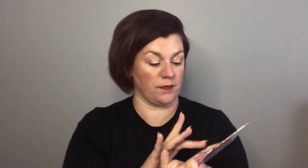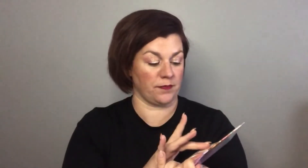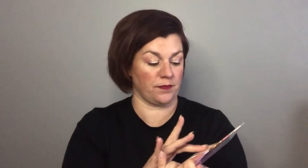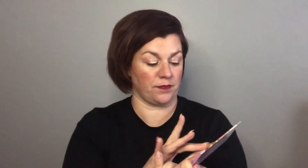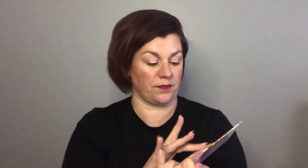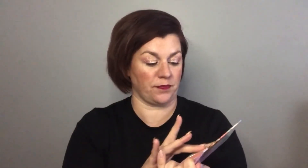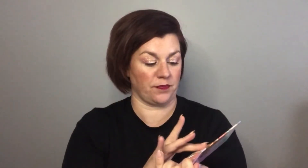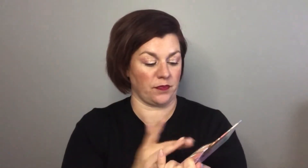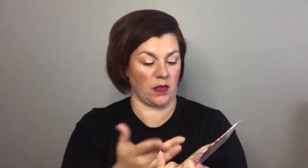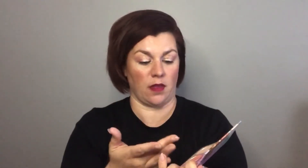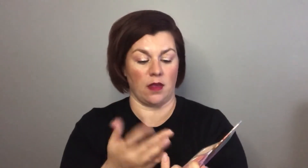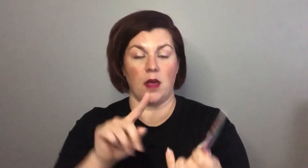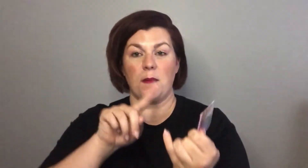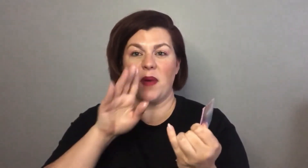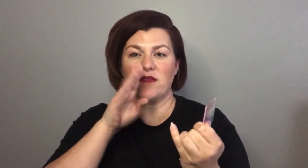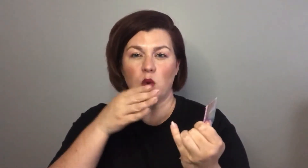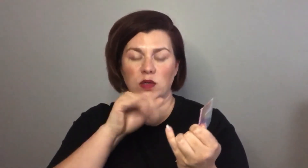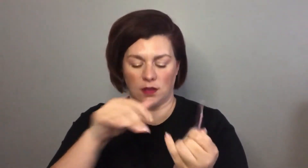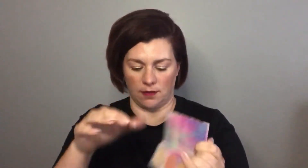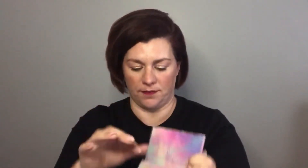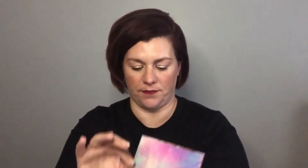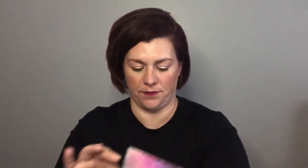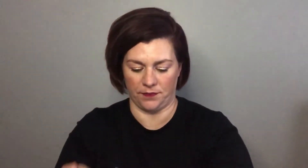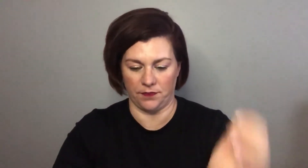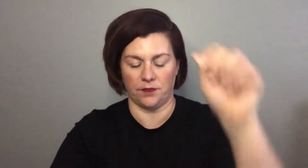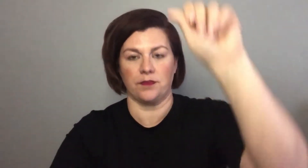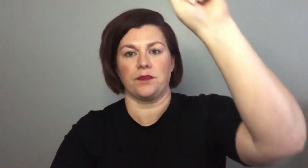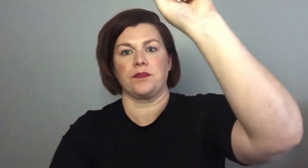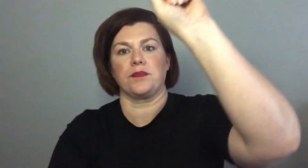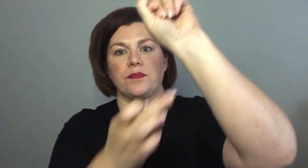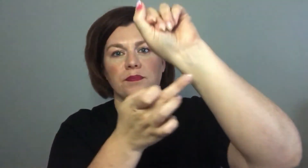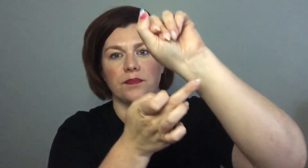and I am gonna try to use the highlight more and focus on that